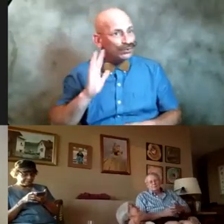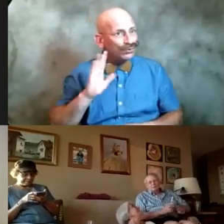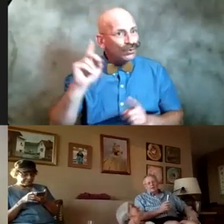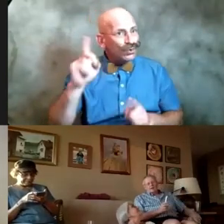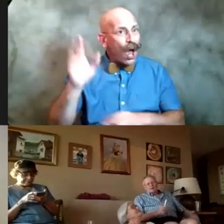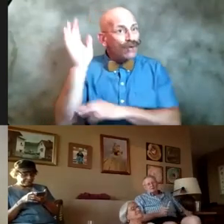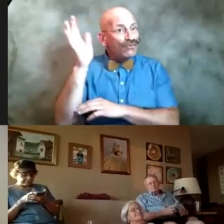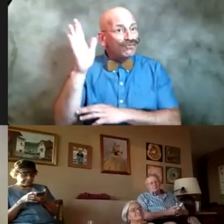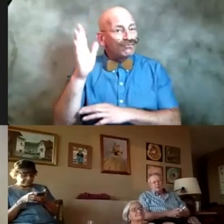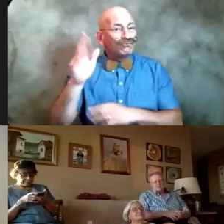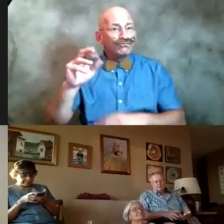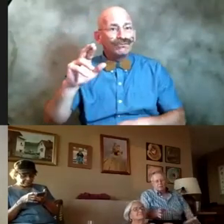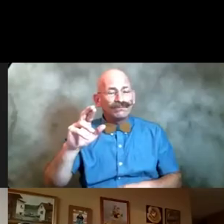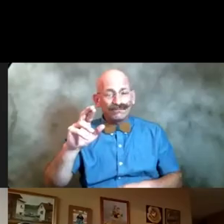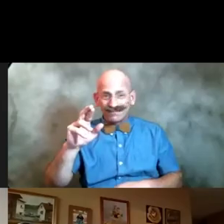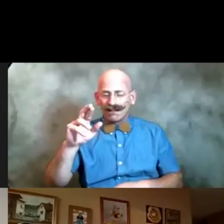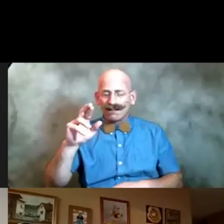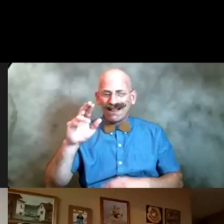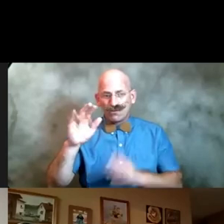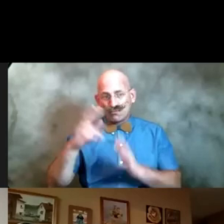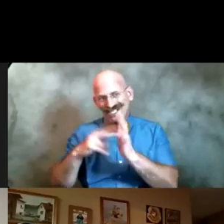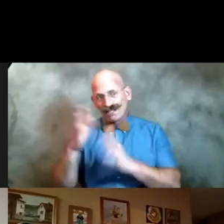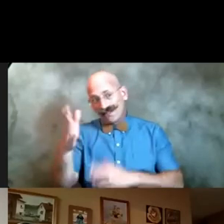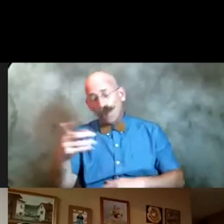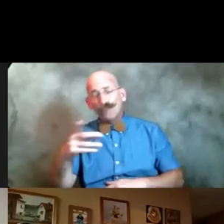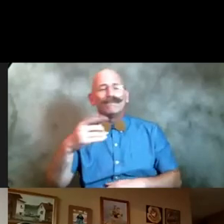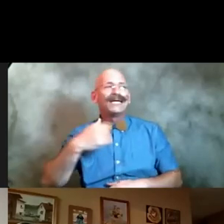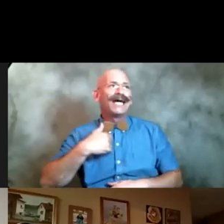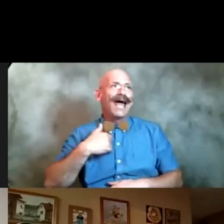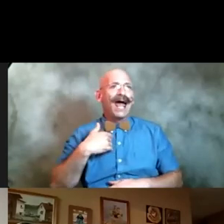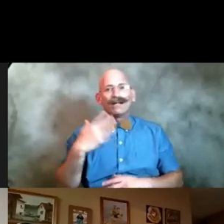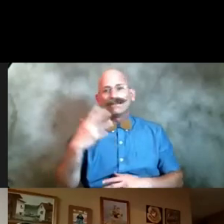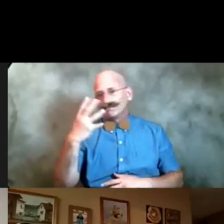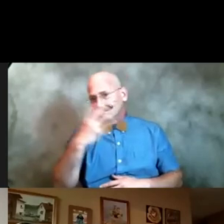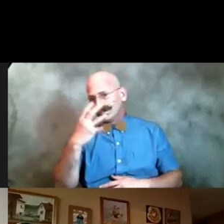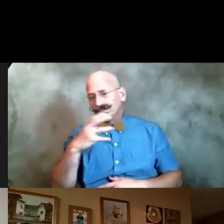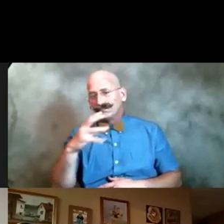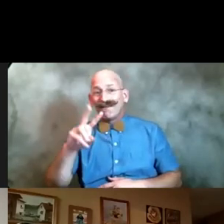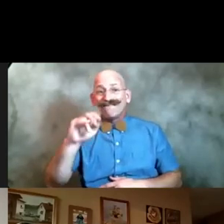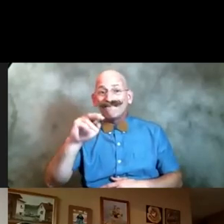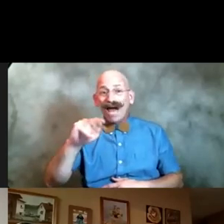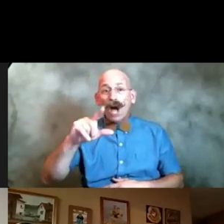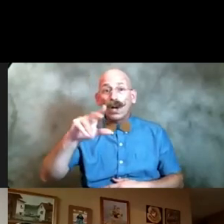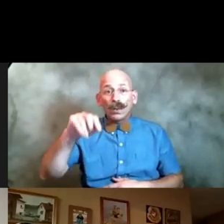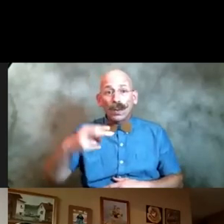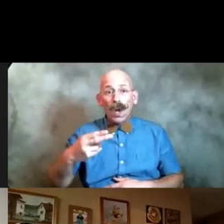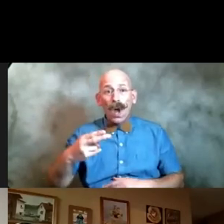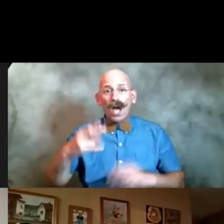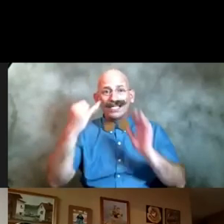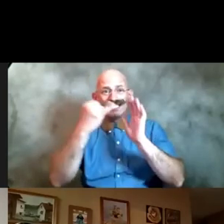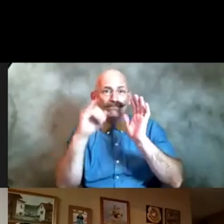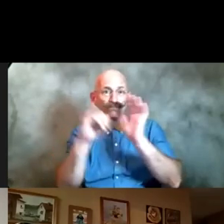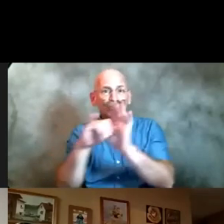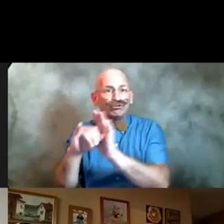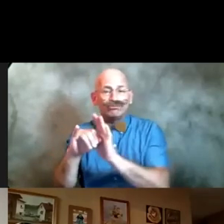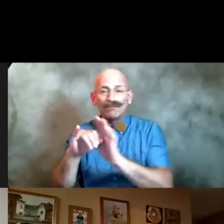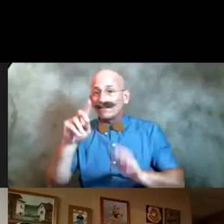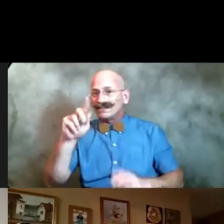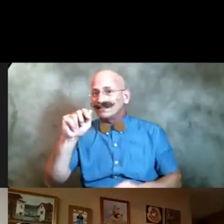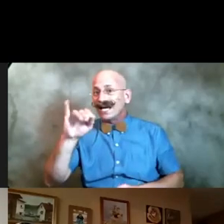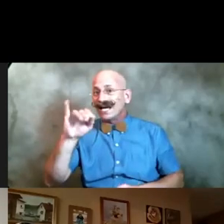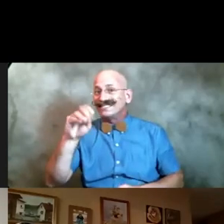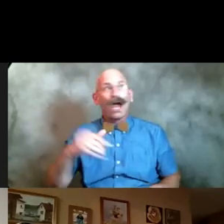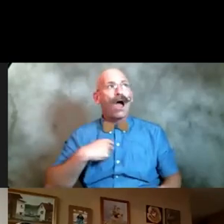um he had this wonderful um kind of van gogh thing of daisies and when i saw it i was like pushing up